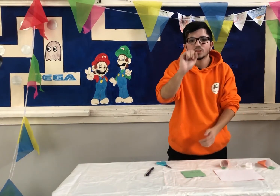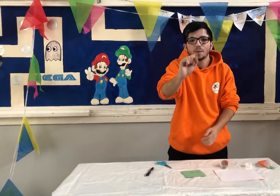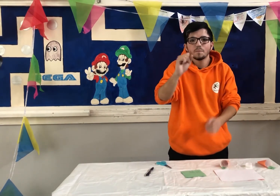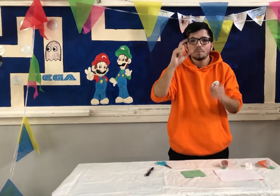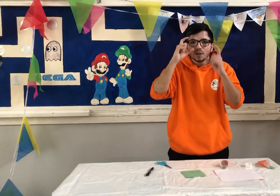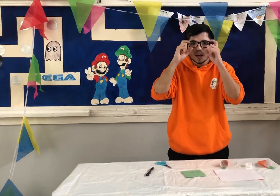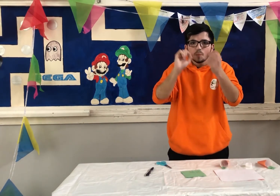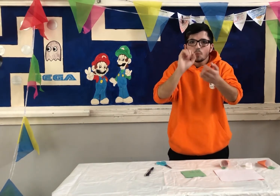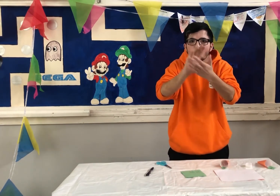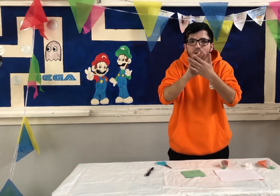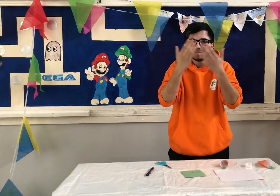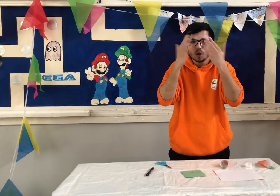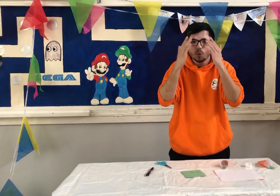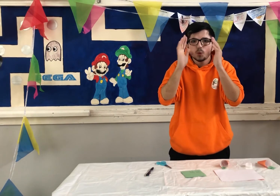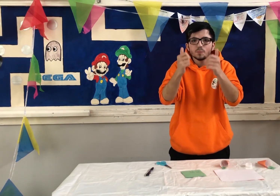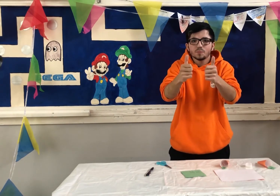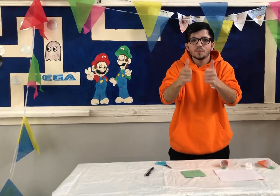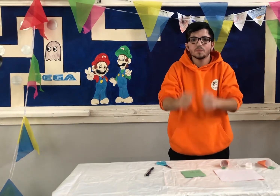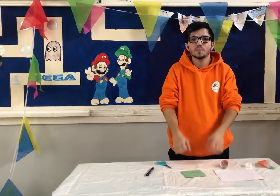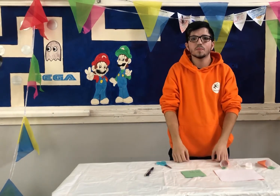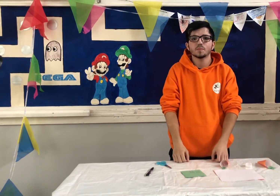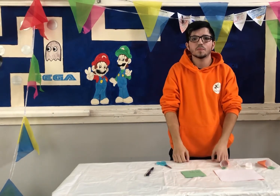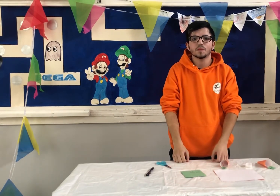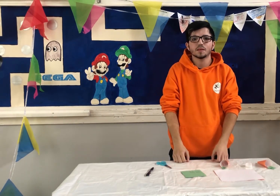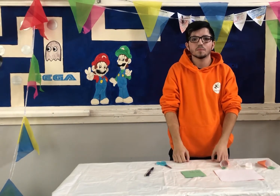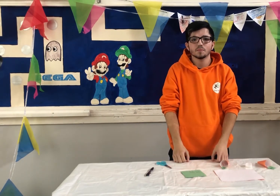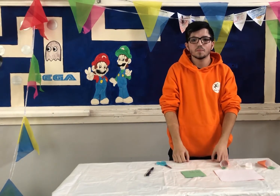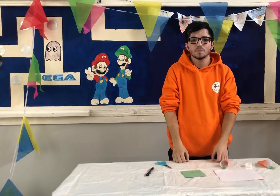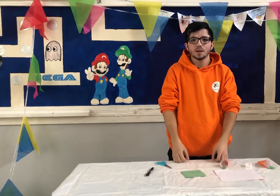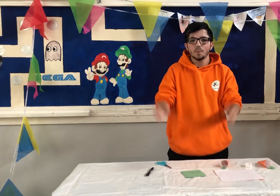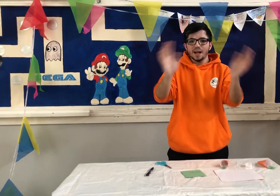I look forward to seeing your pictures on Facebook talk of how your Easter egg hunt friends. Bye.